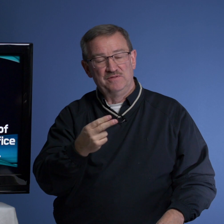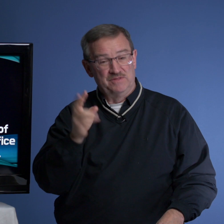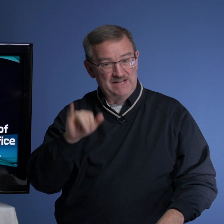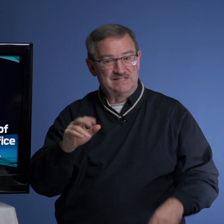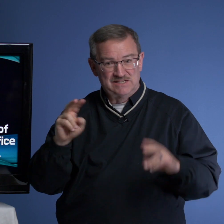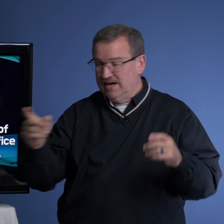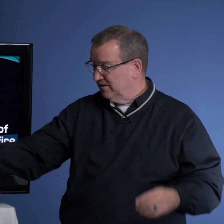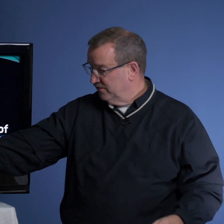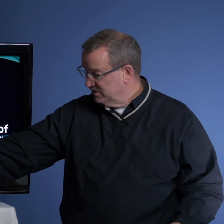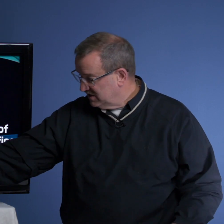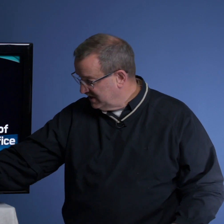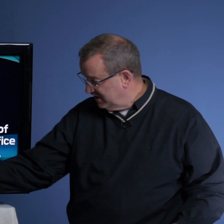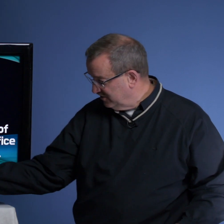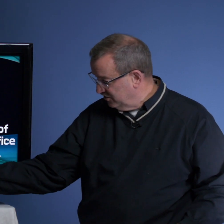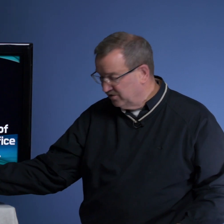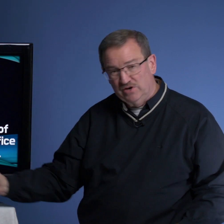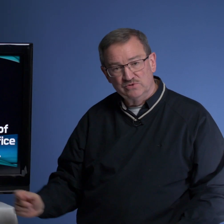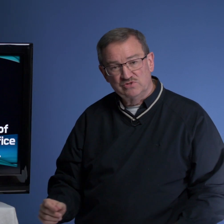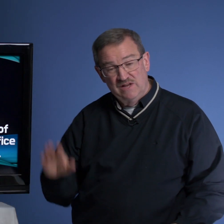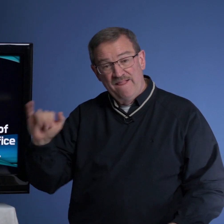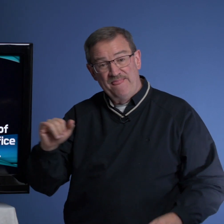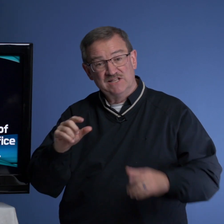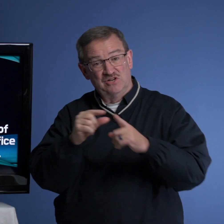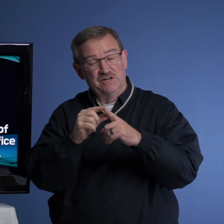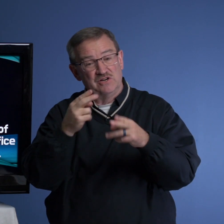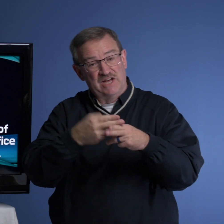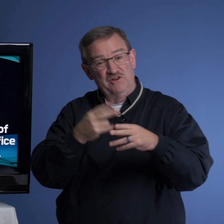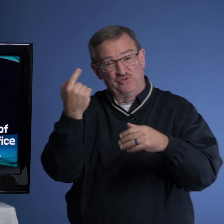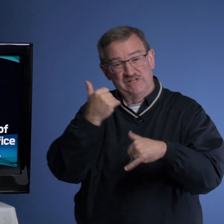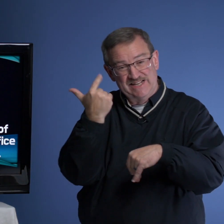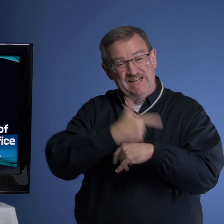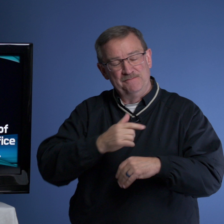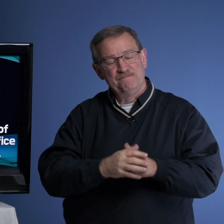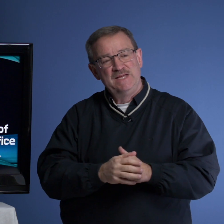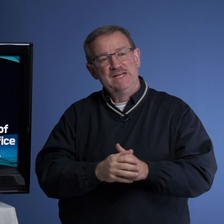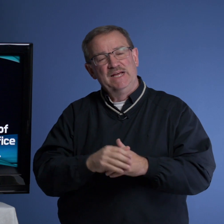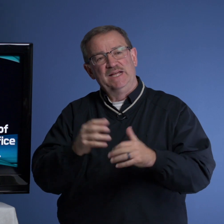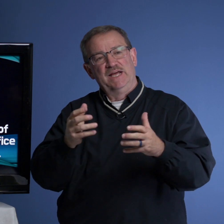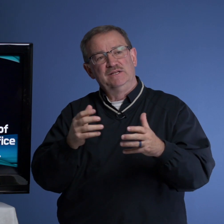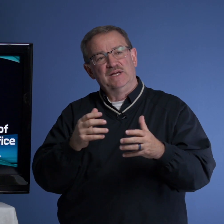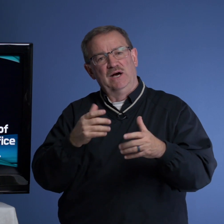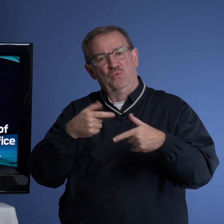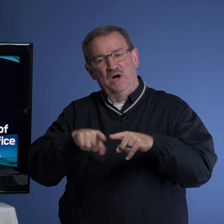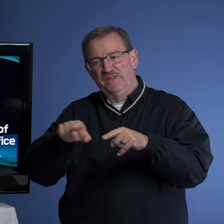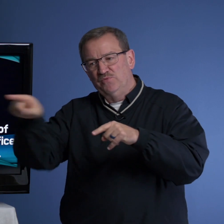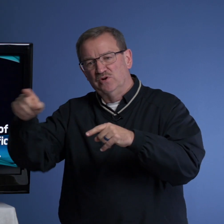That's the title. We see it here. The Lord of hosts. That's our title for today. And while they were